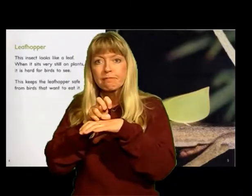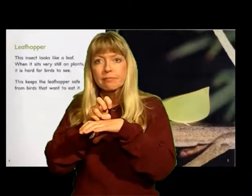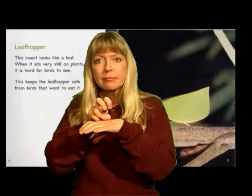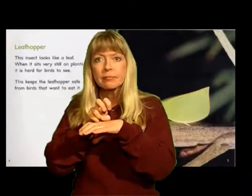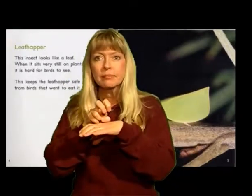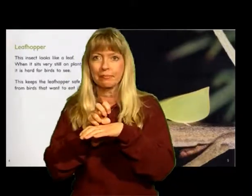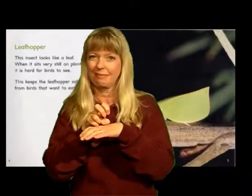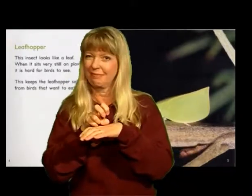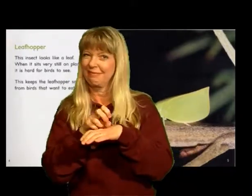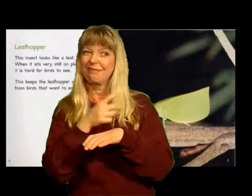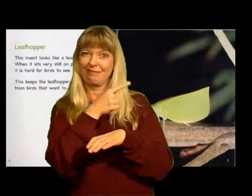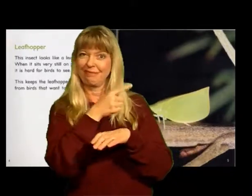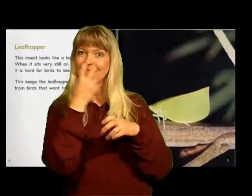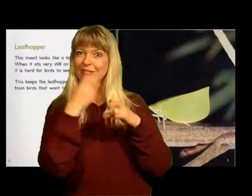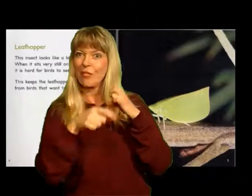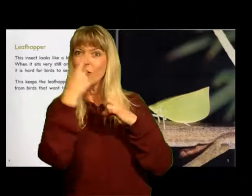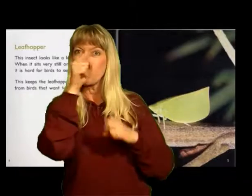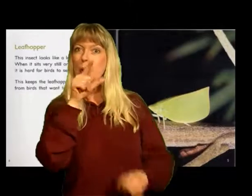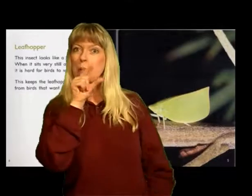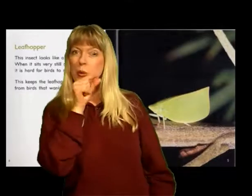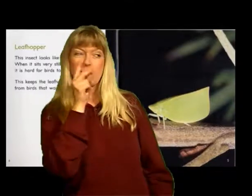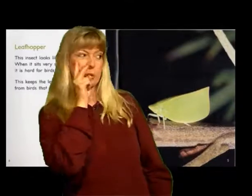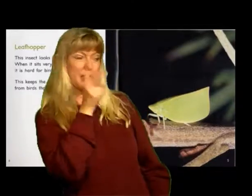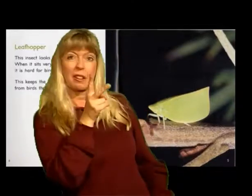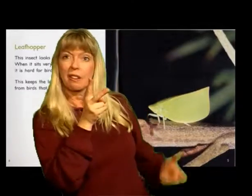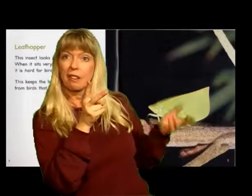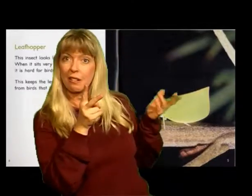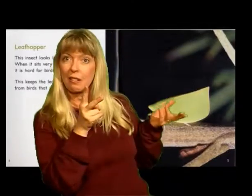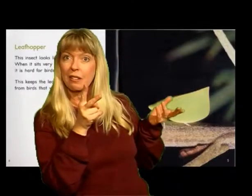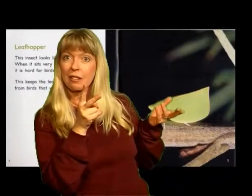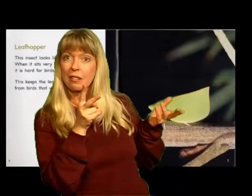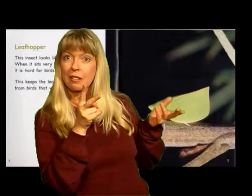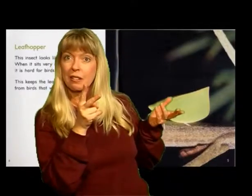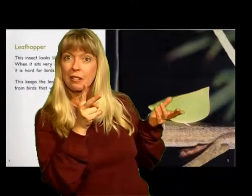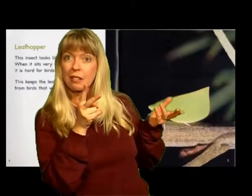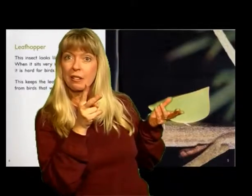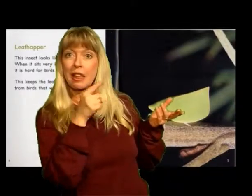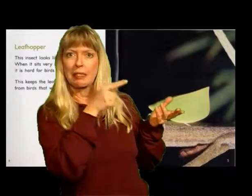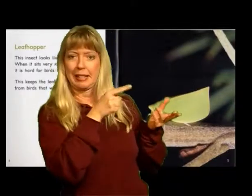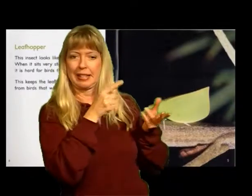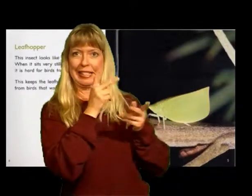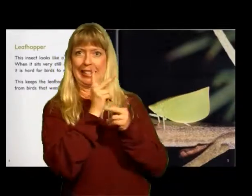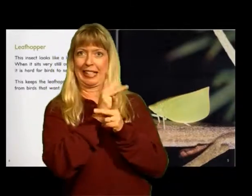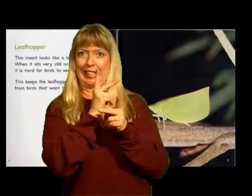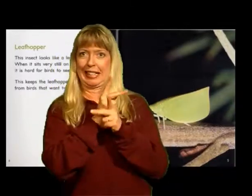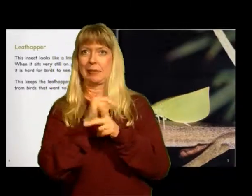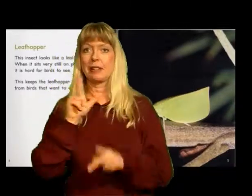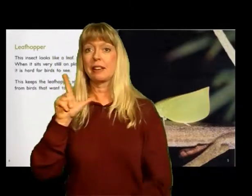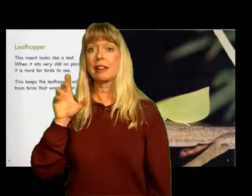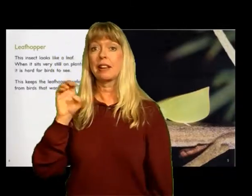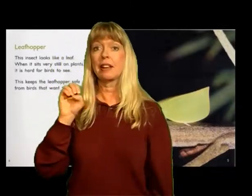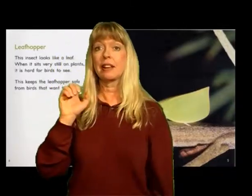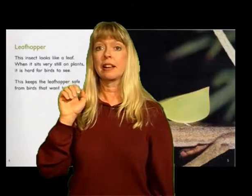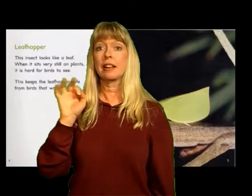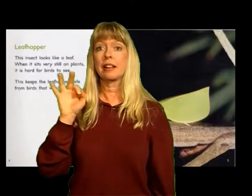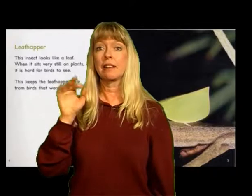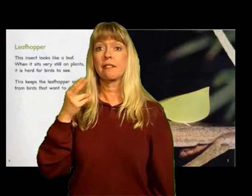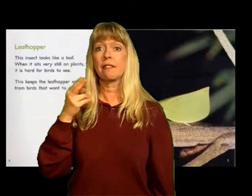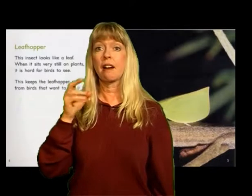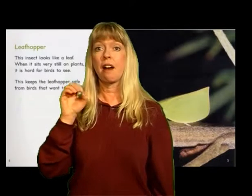on plants It is hard for birds to see This keeps the